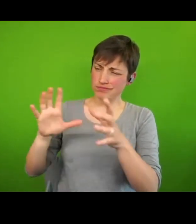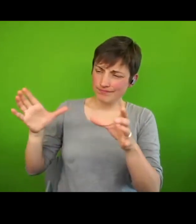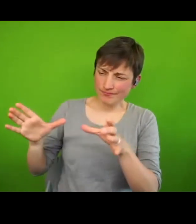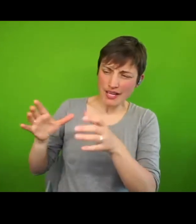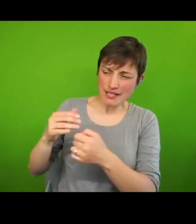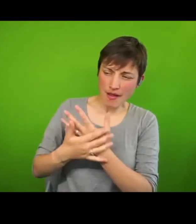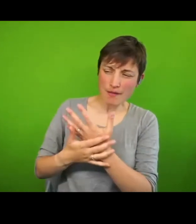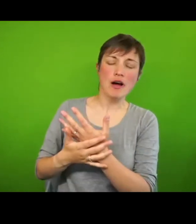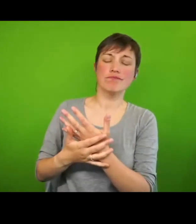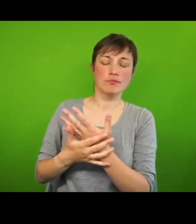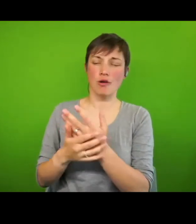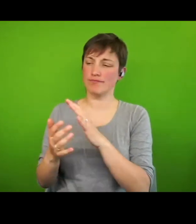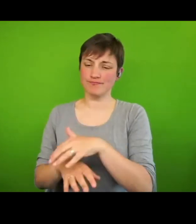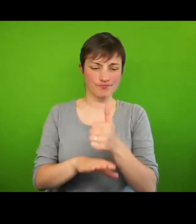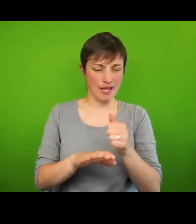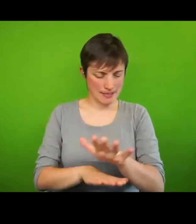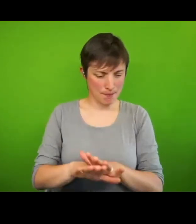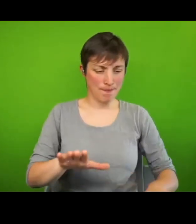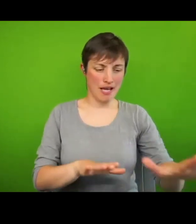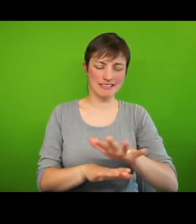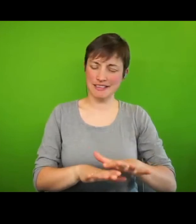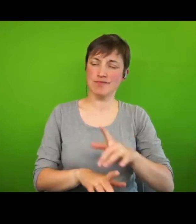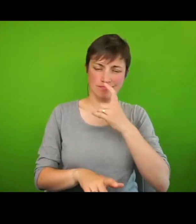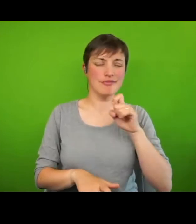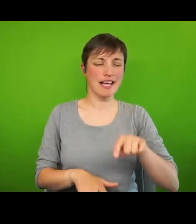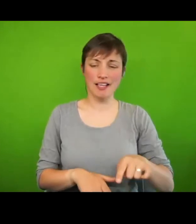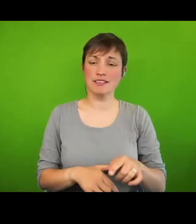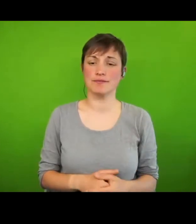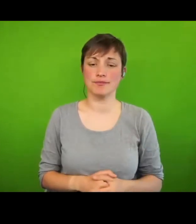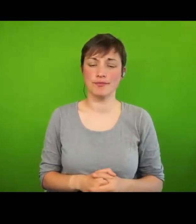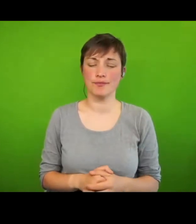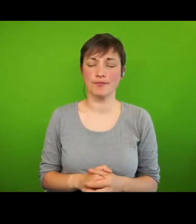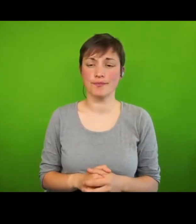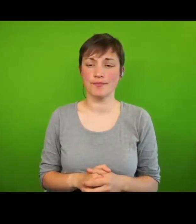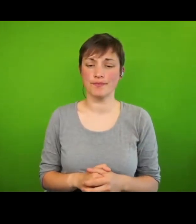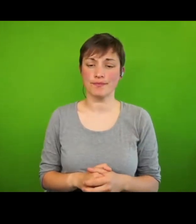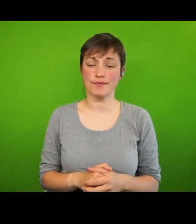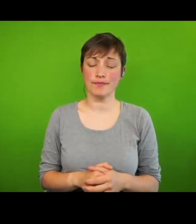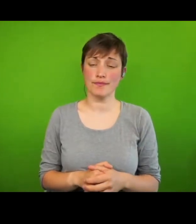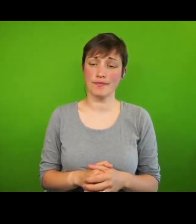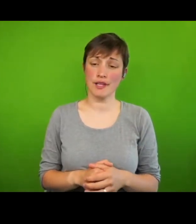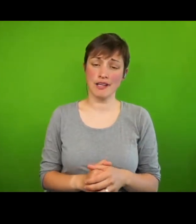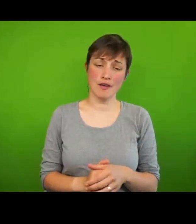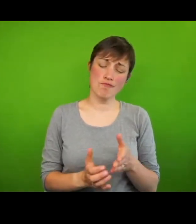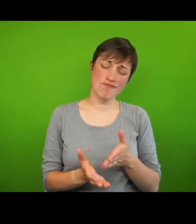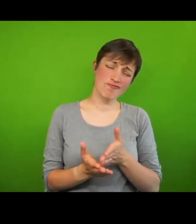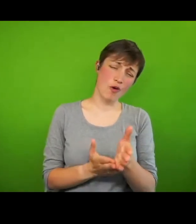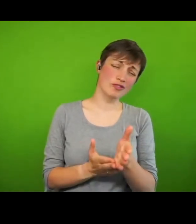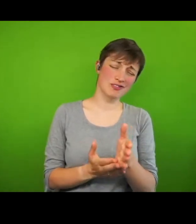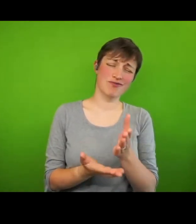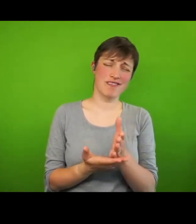According to human rights activists, the human rights-based approach is based on two key premises.